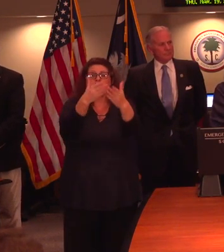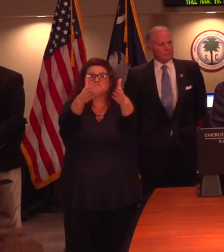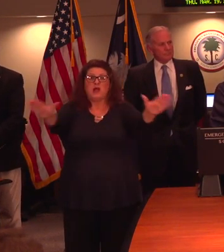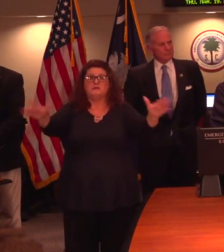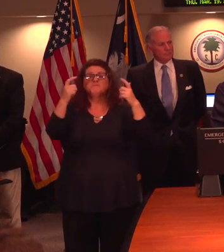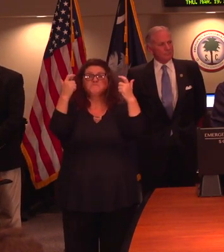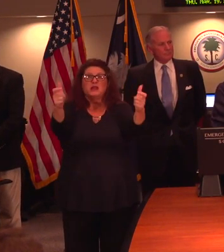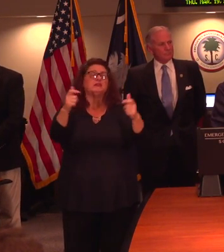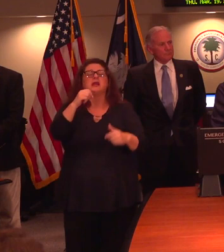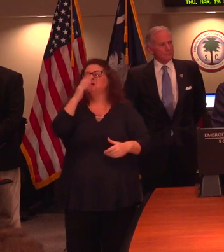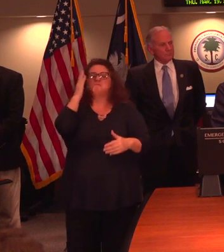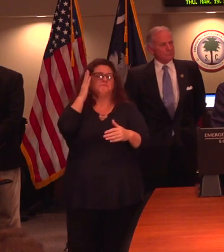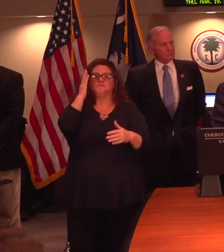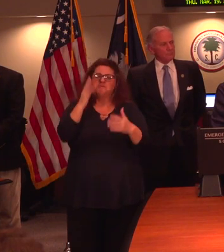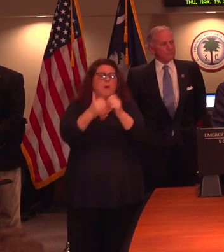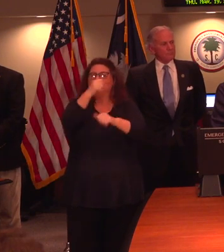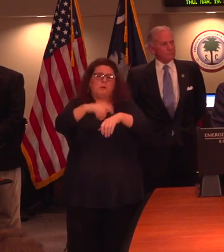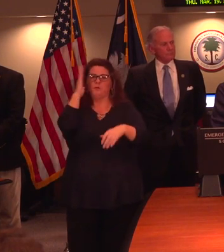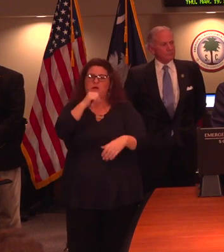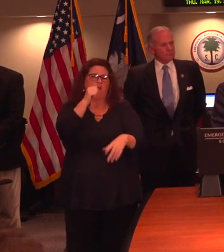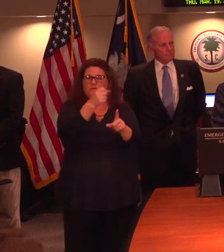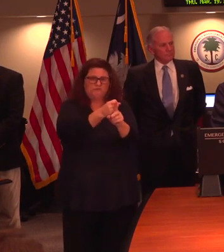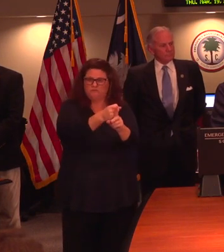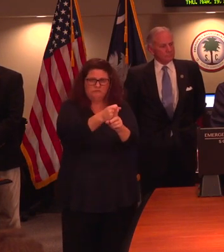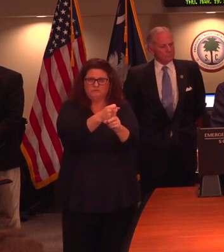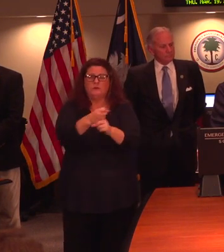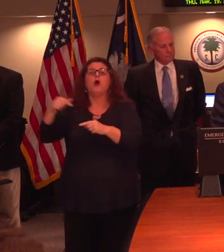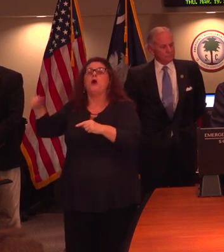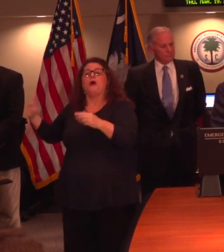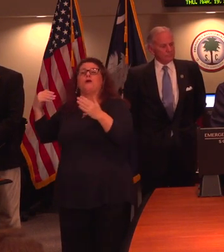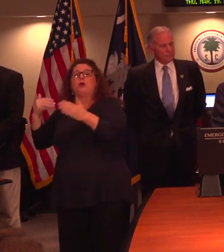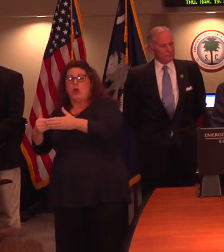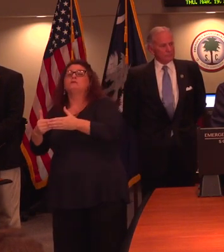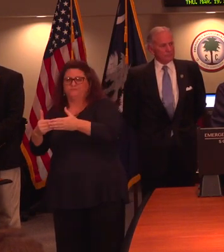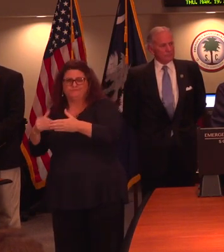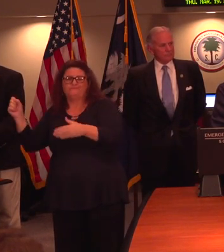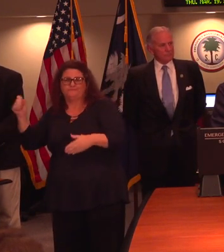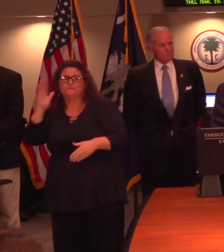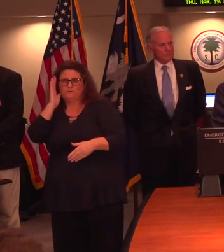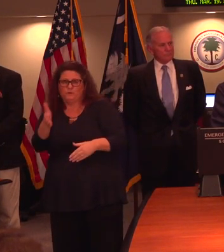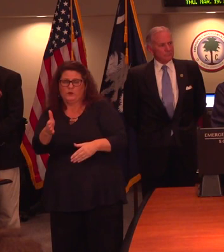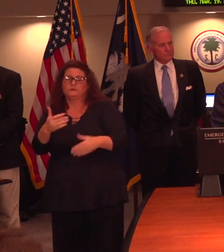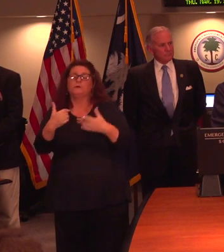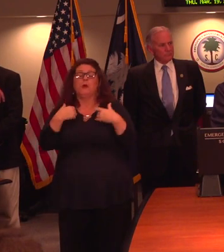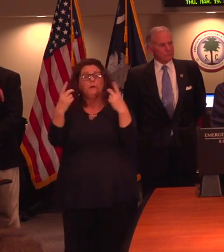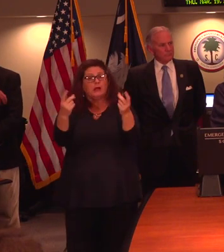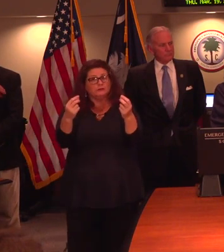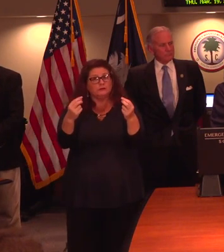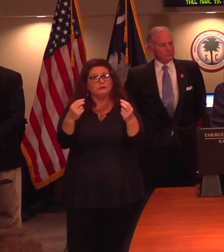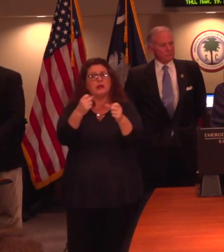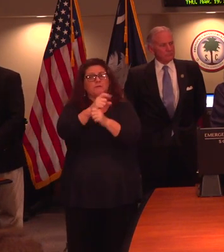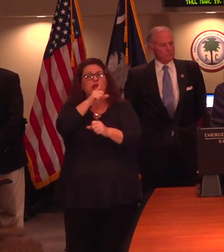And as the cases increase, we are prioritizing our efforts on